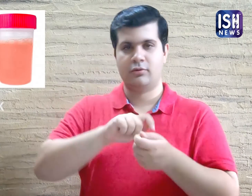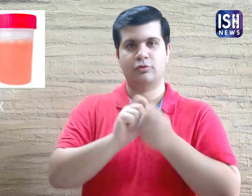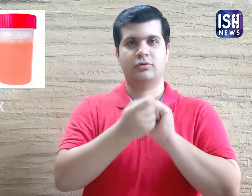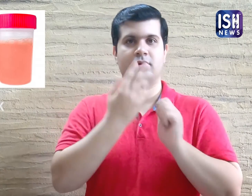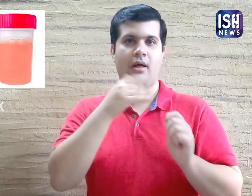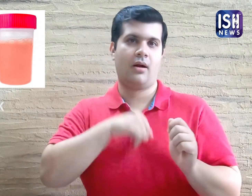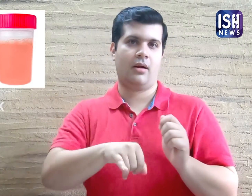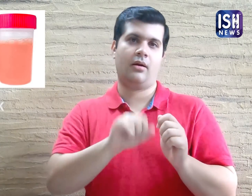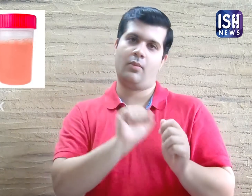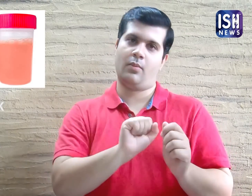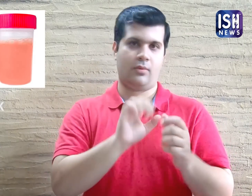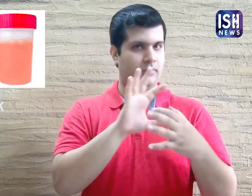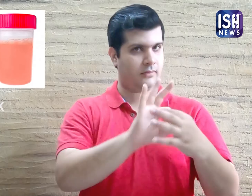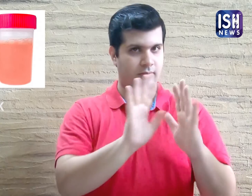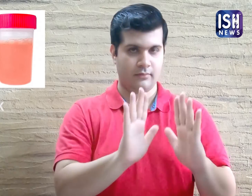foods can change the colour of the urine.